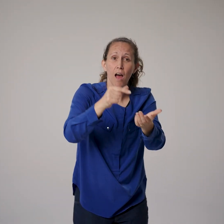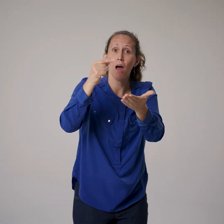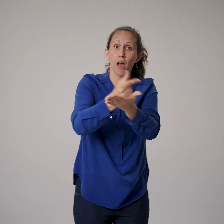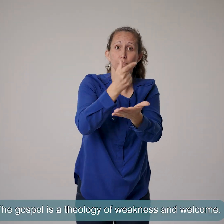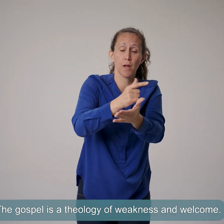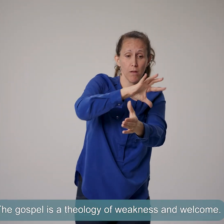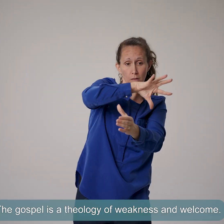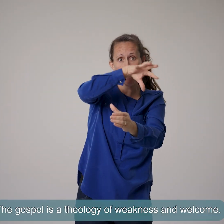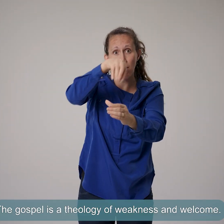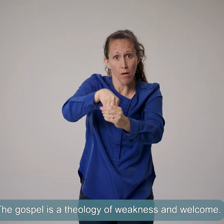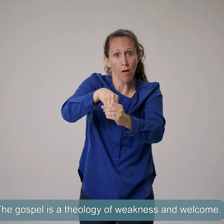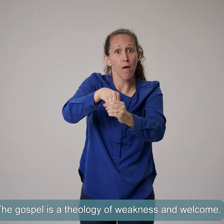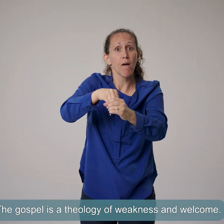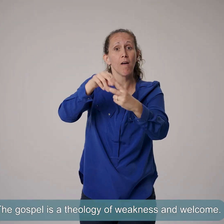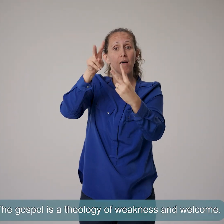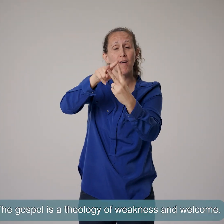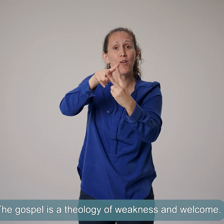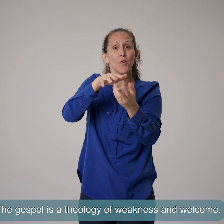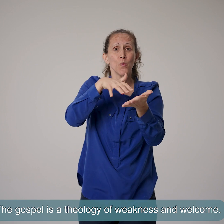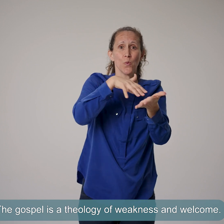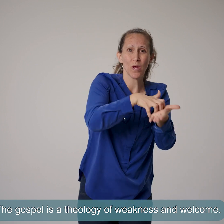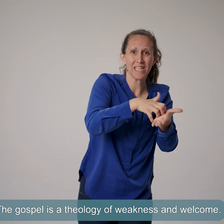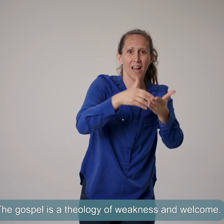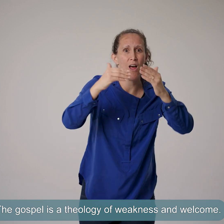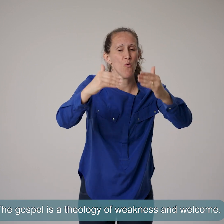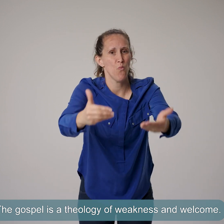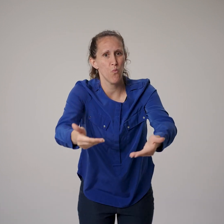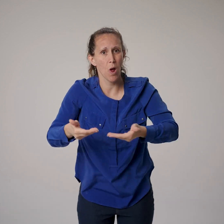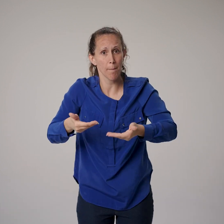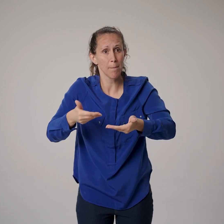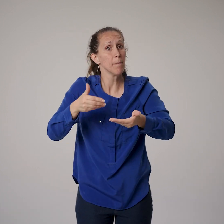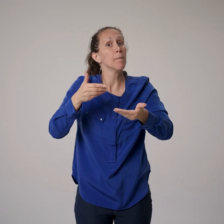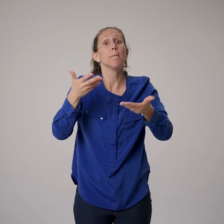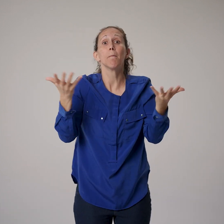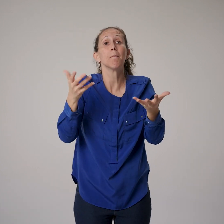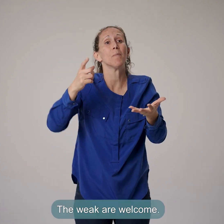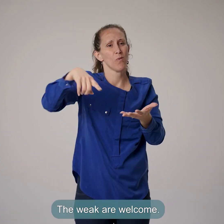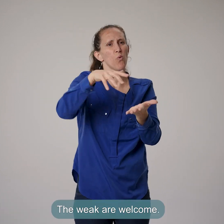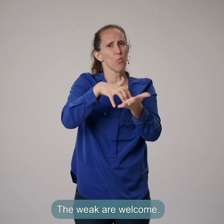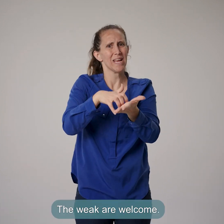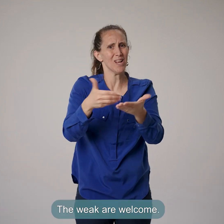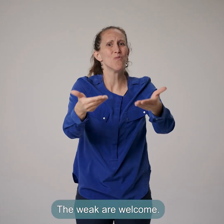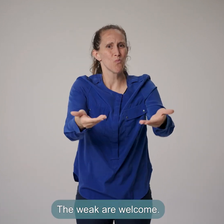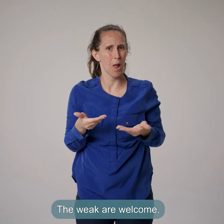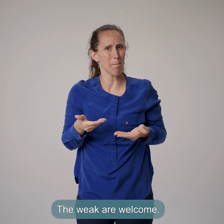The Gospel is a theology of weakness and welcome. The weak are welcome.